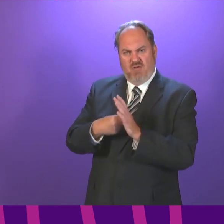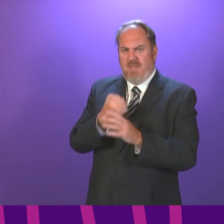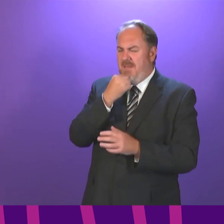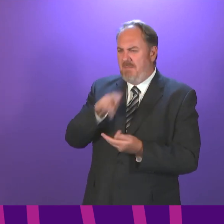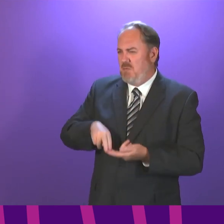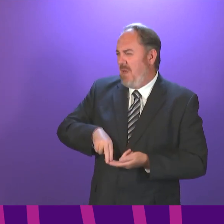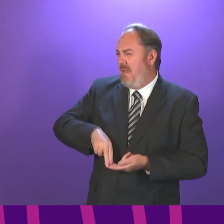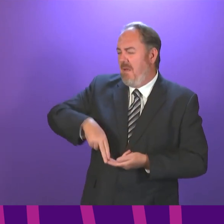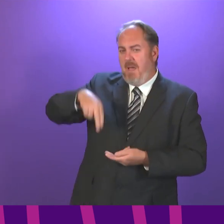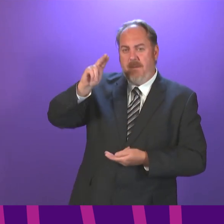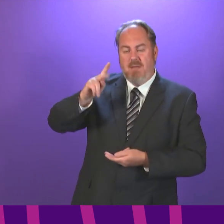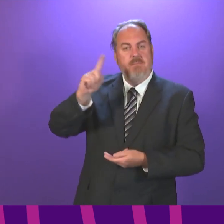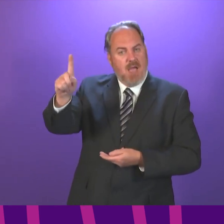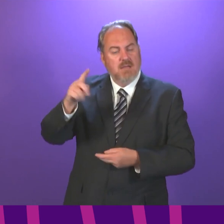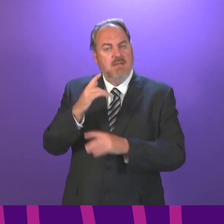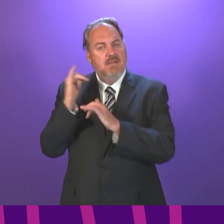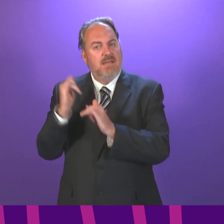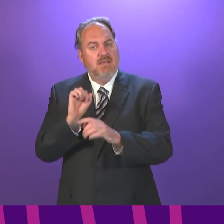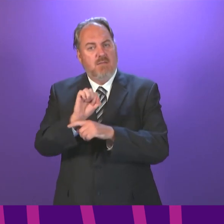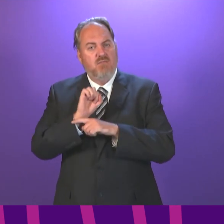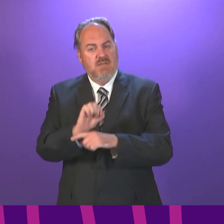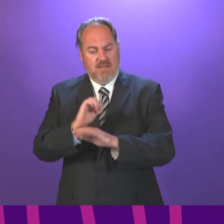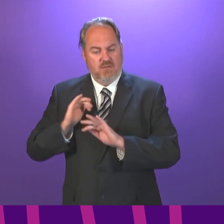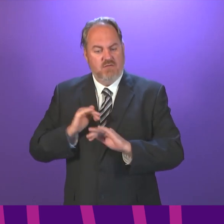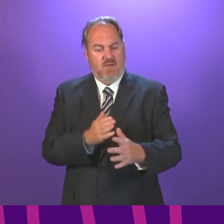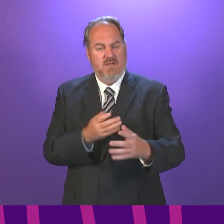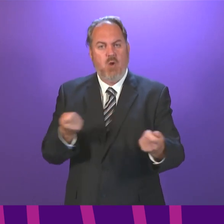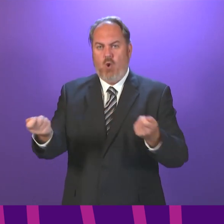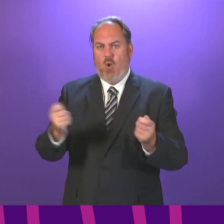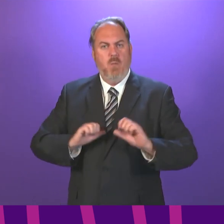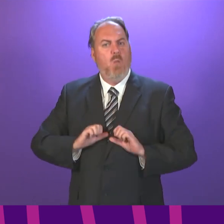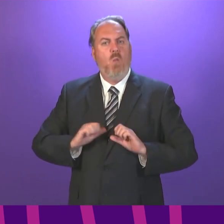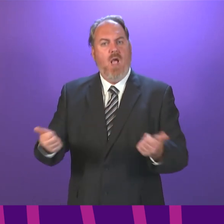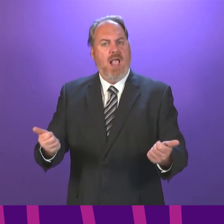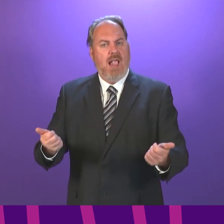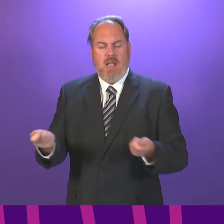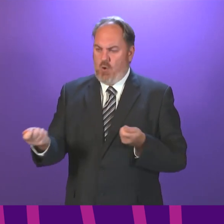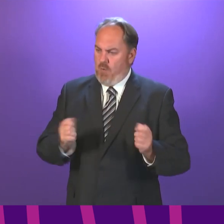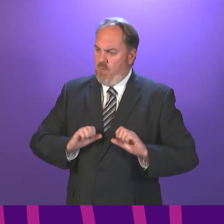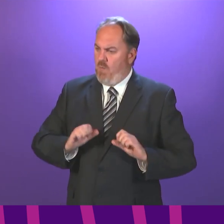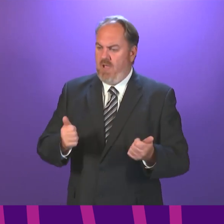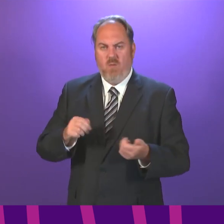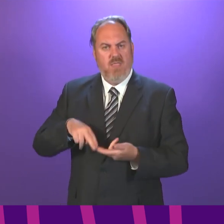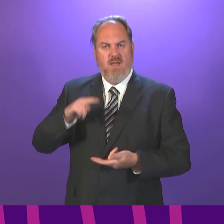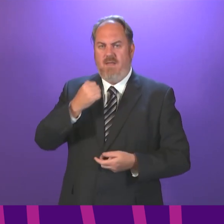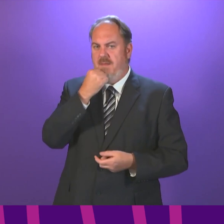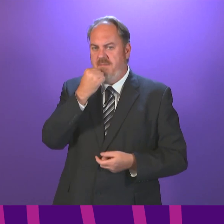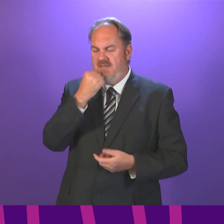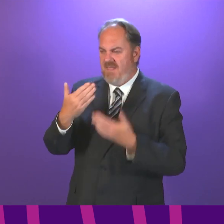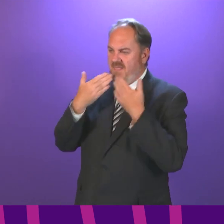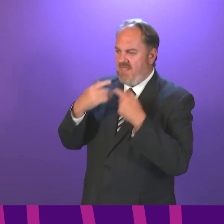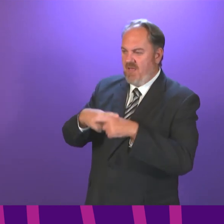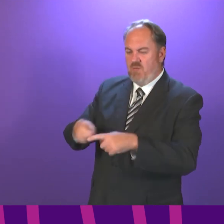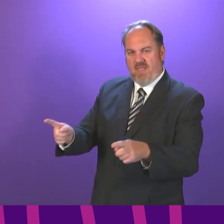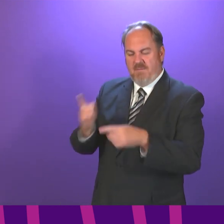adapted and coped with that pressure and is performing well. I want to thank everybody in Test and Protect. The work they